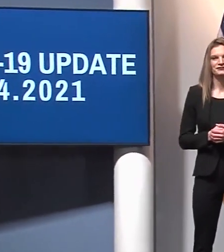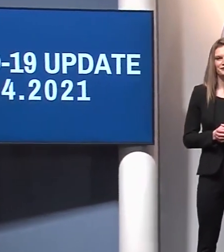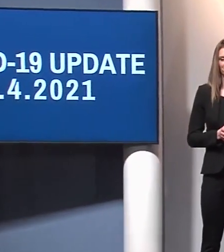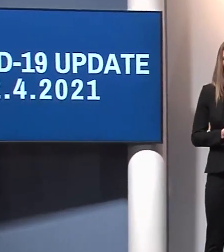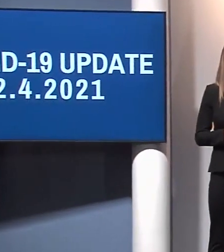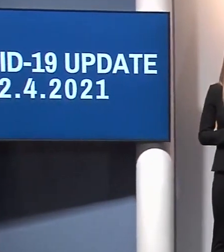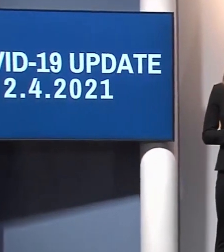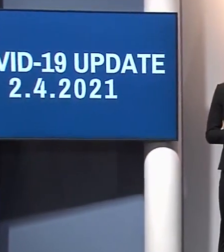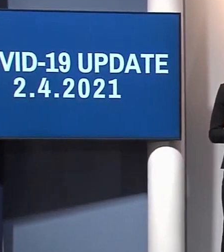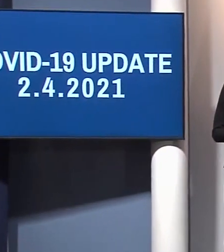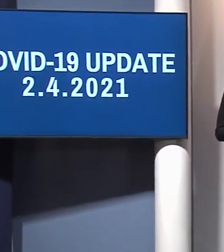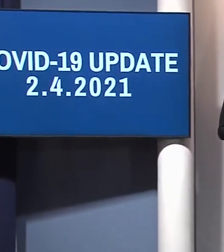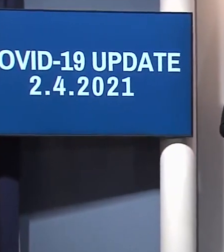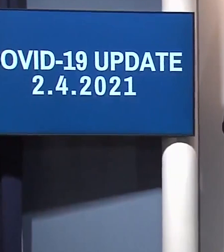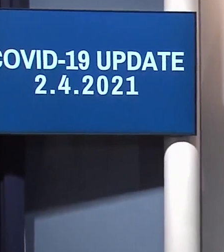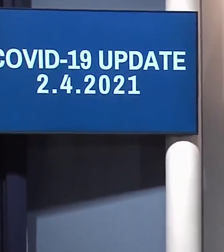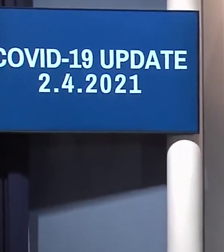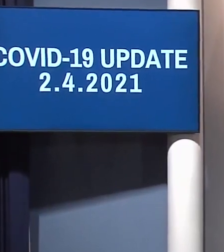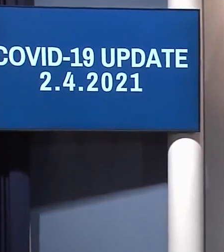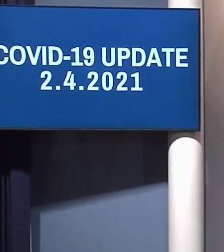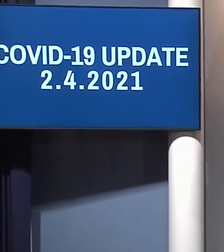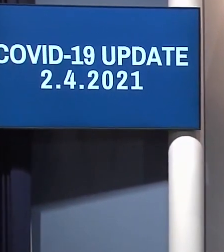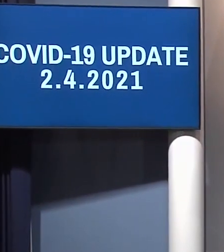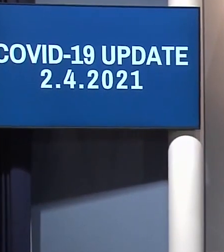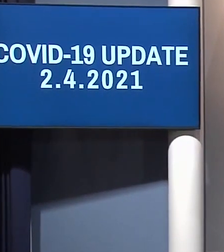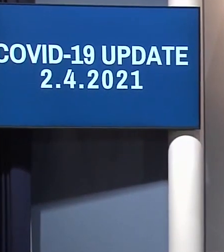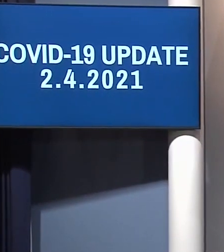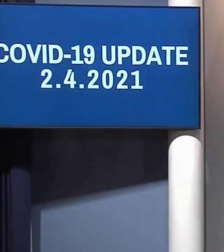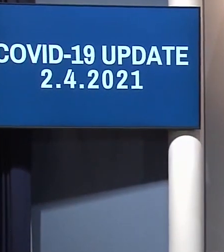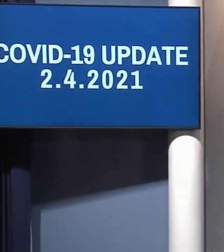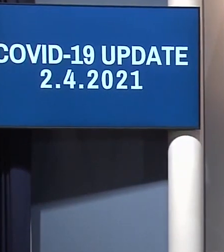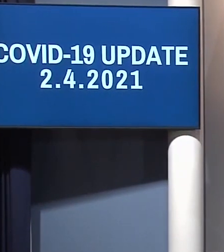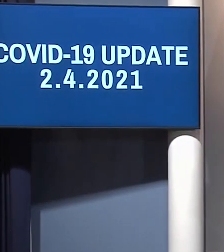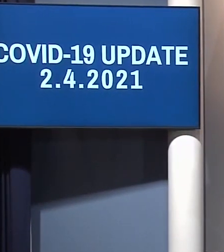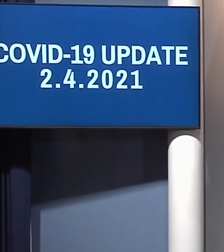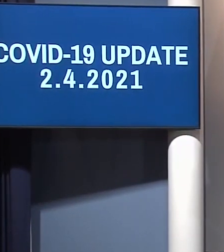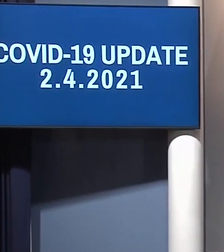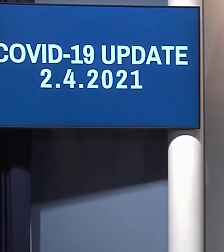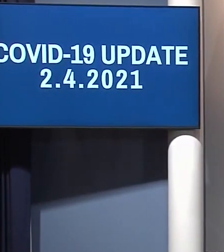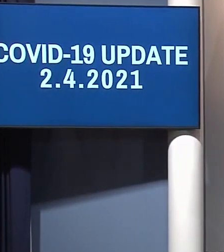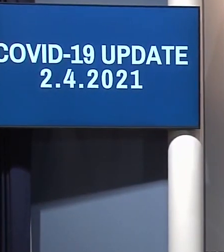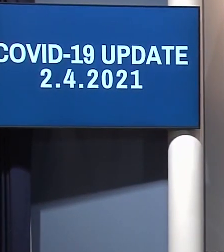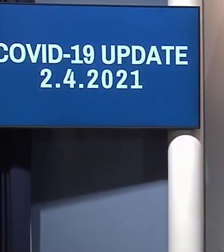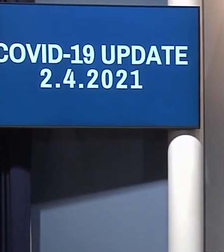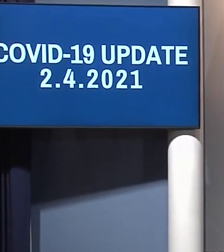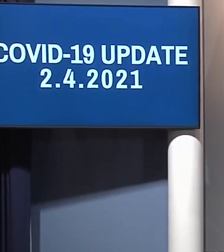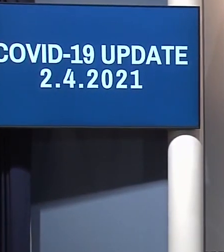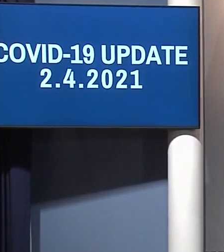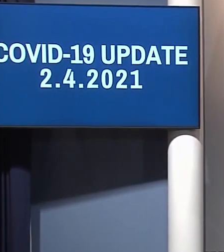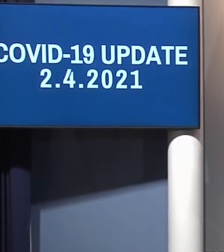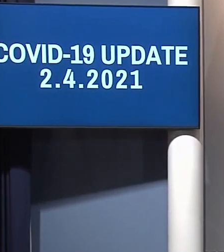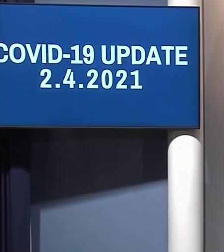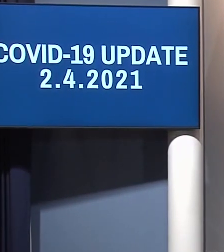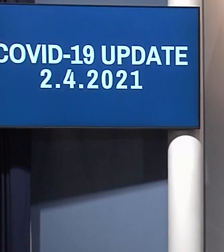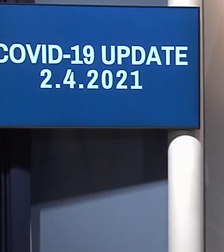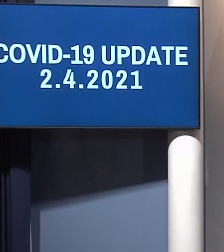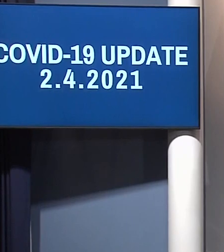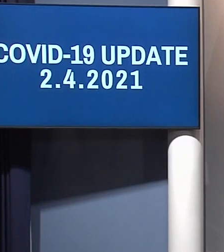So as of yesterday, we were at 563,893 cases and 14